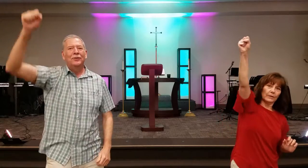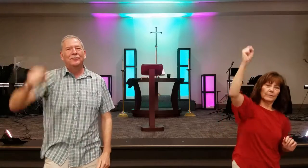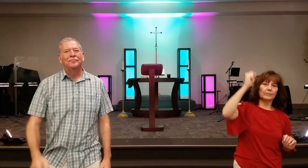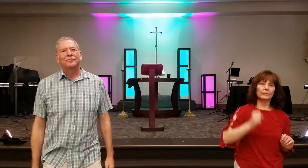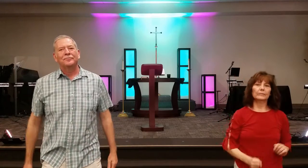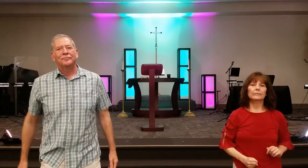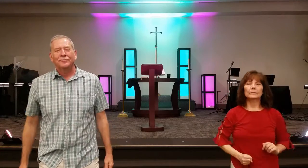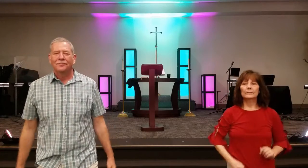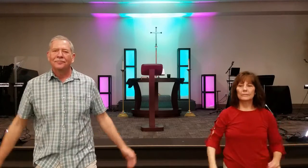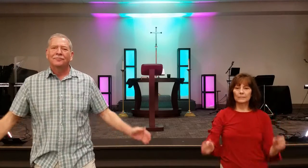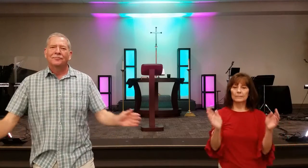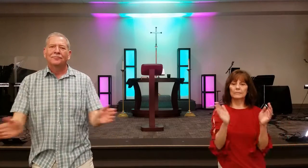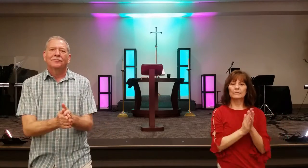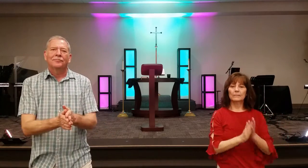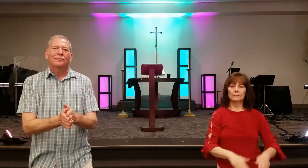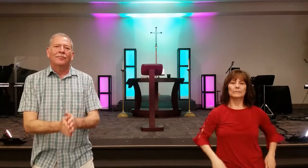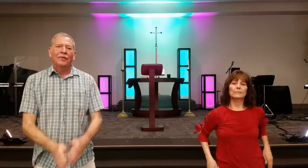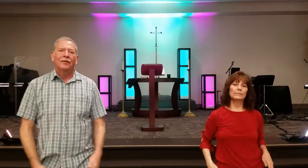Lord. Here we go.